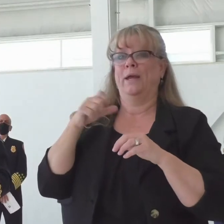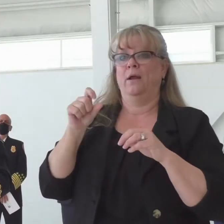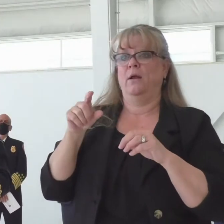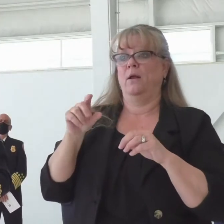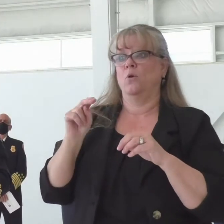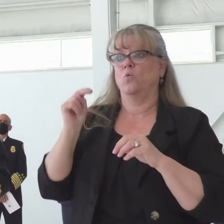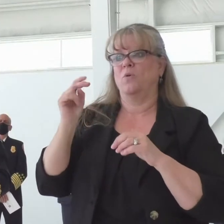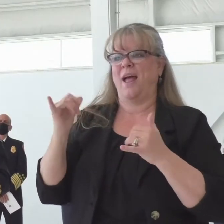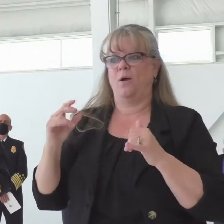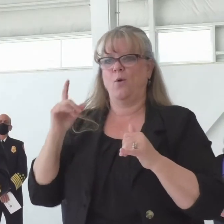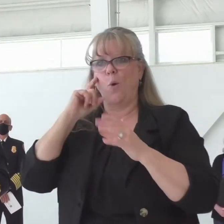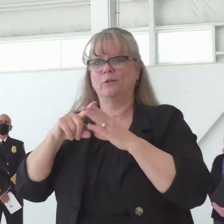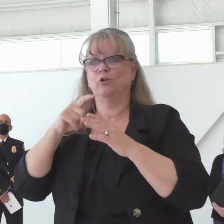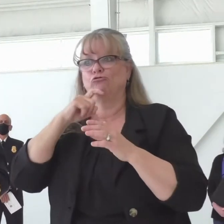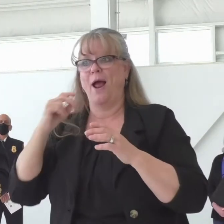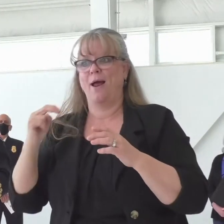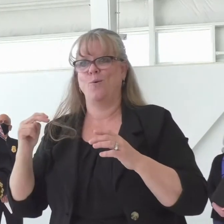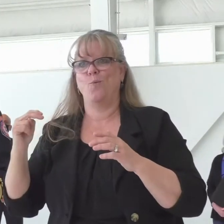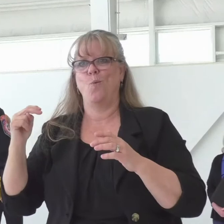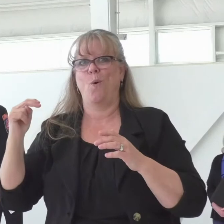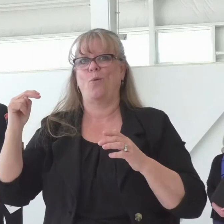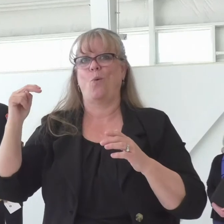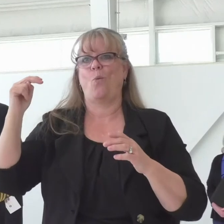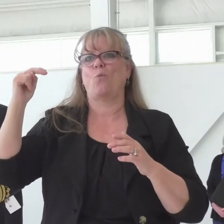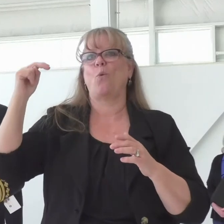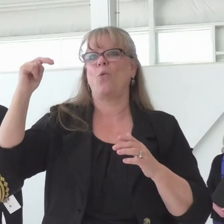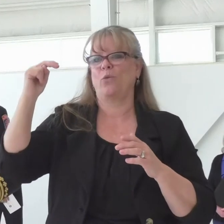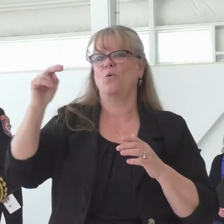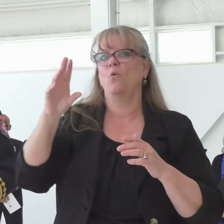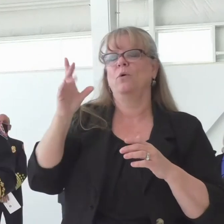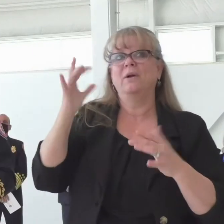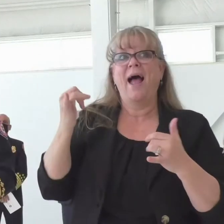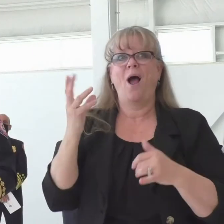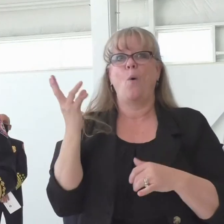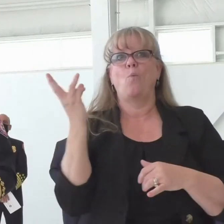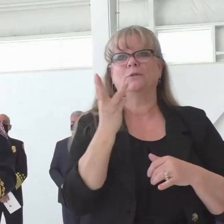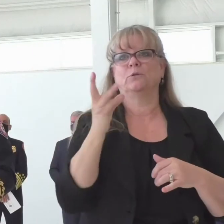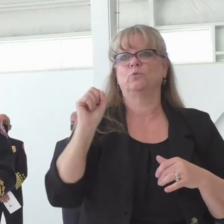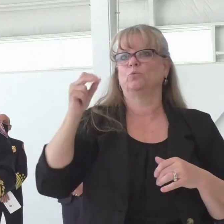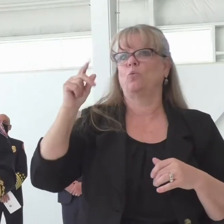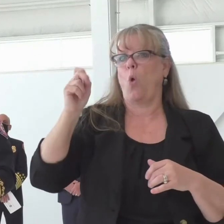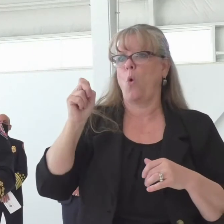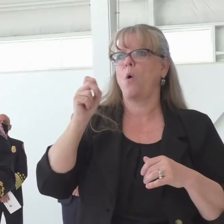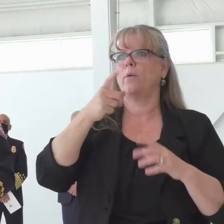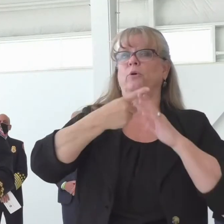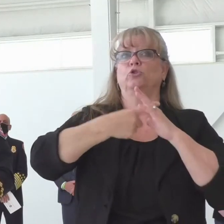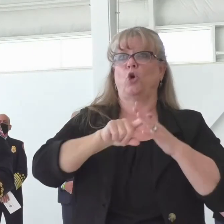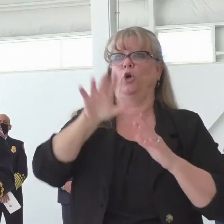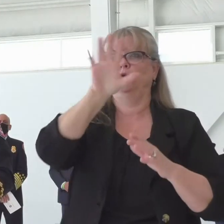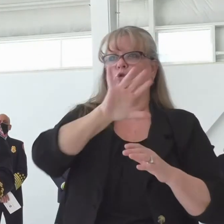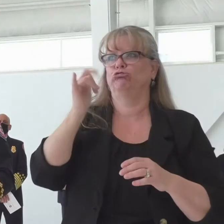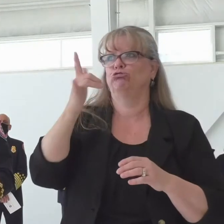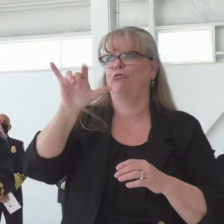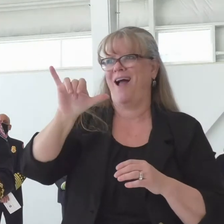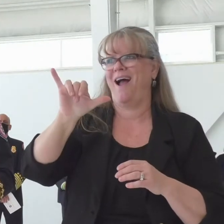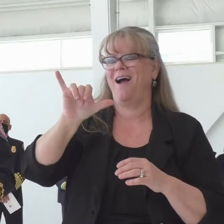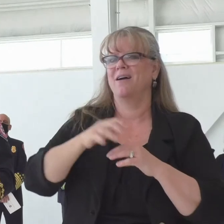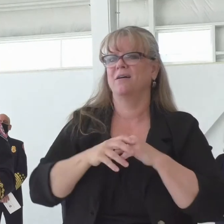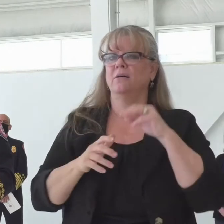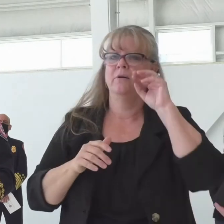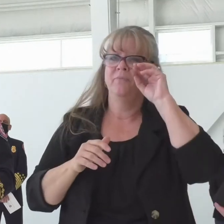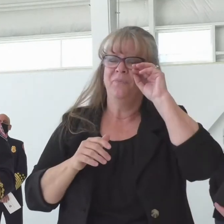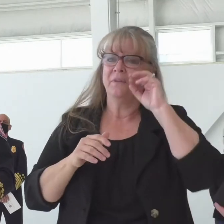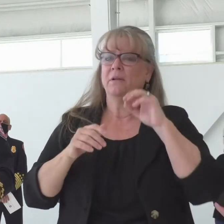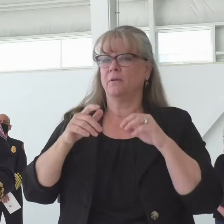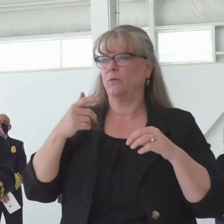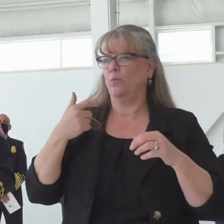majority of the western slope by July. Our success in fighting fires can be credited to our partnership with local, state, and